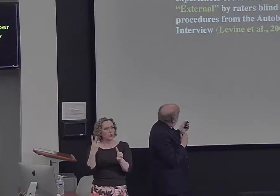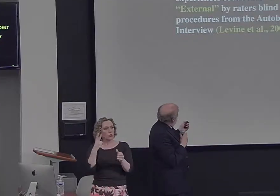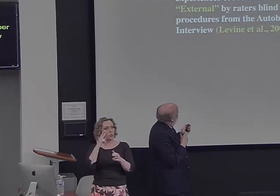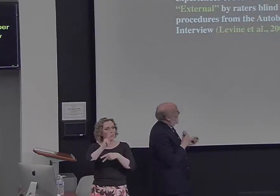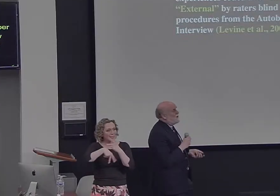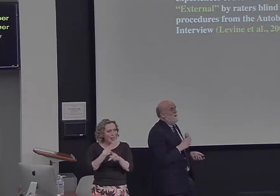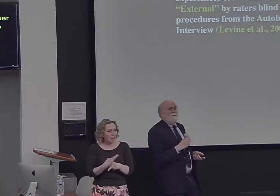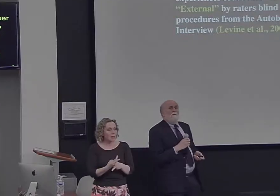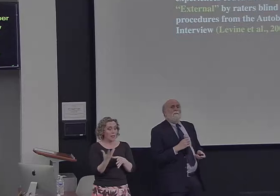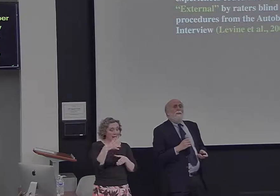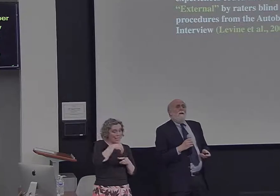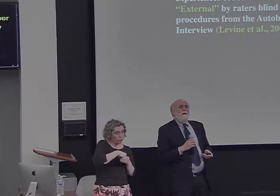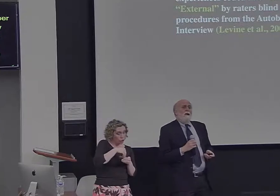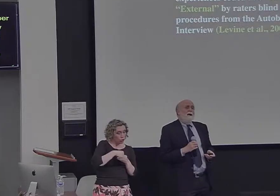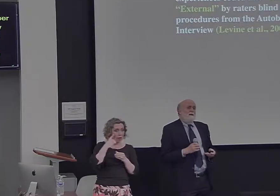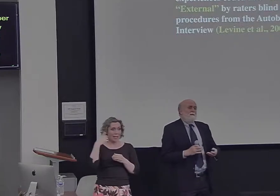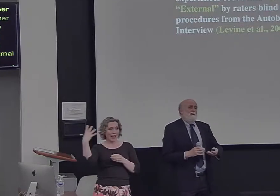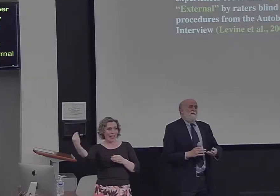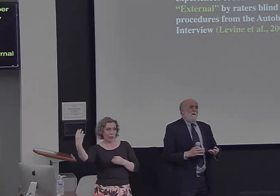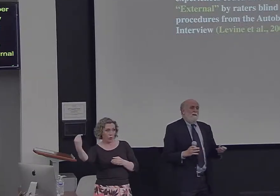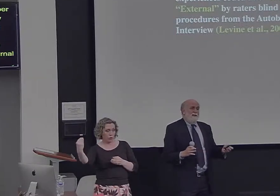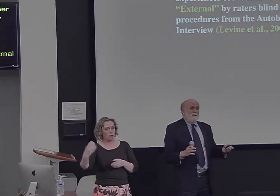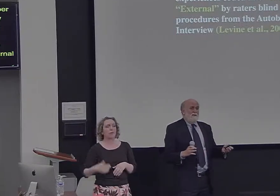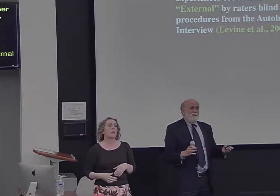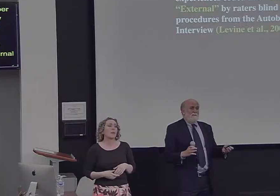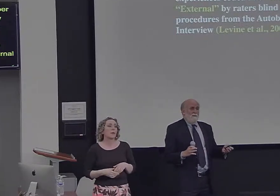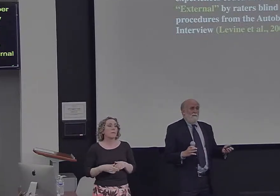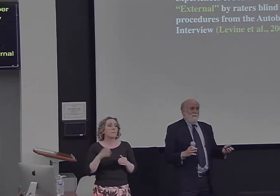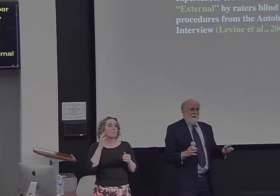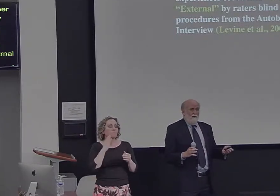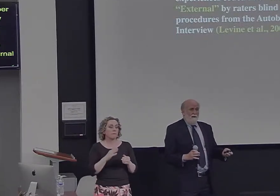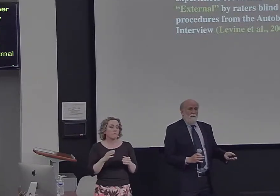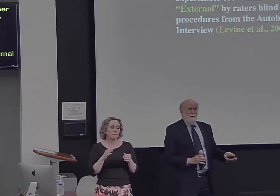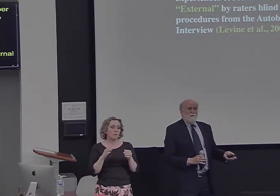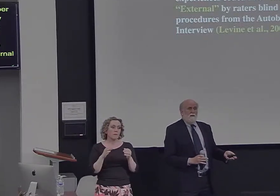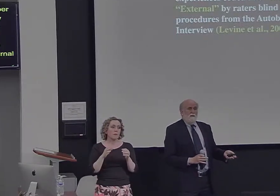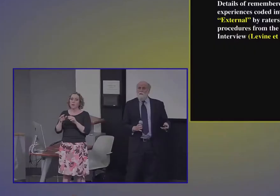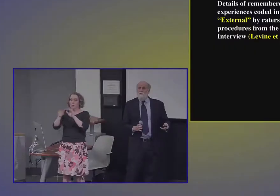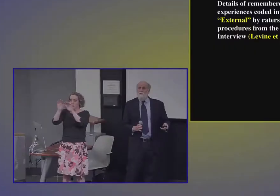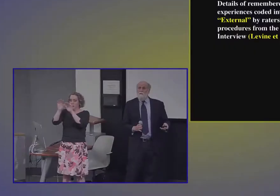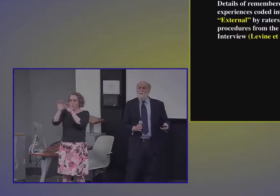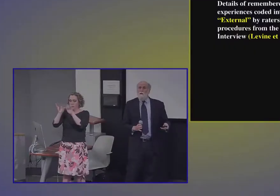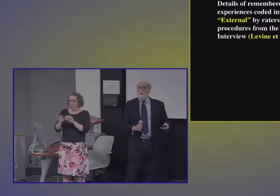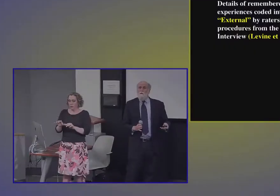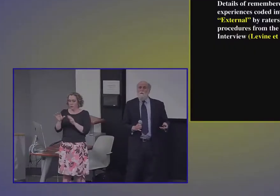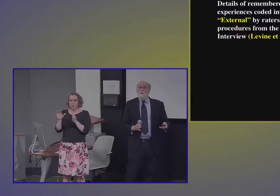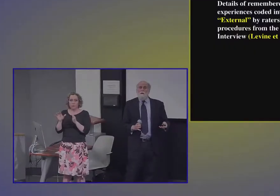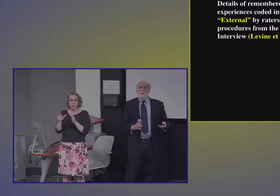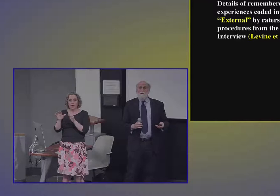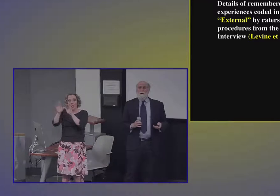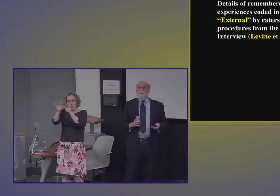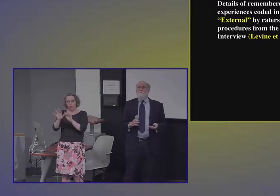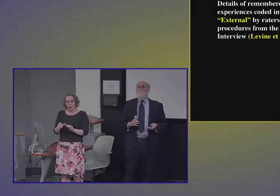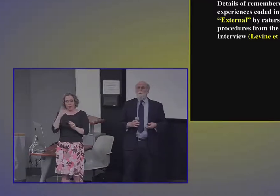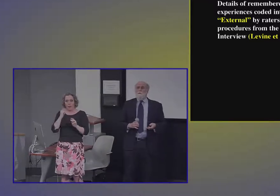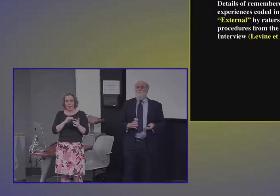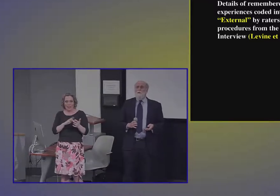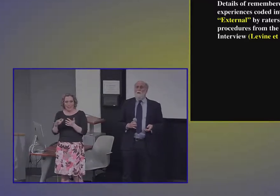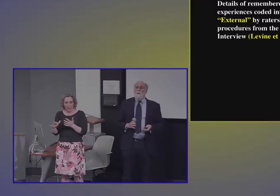and external. And the transcripts that people provided in this study are written up and